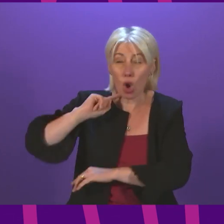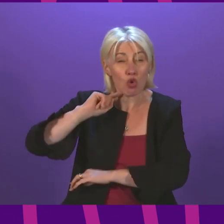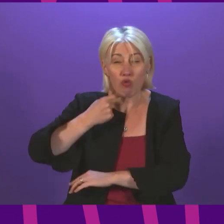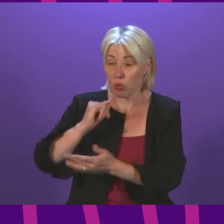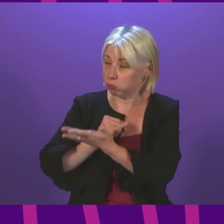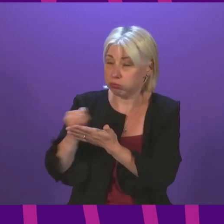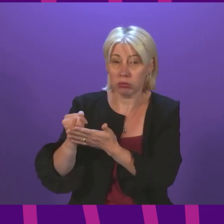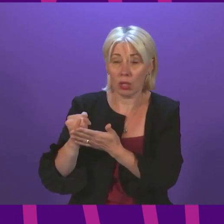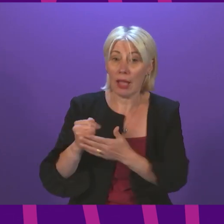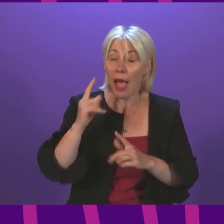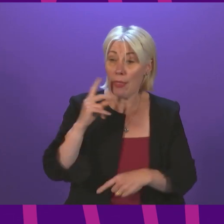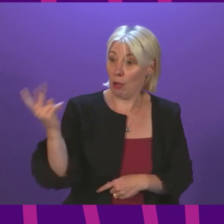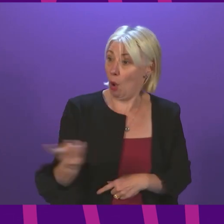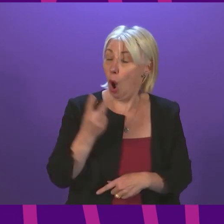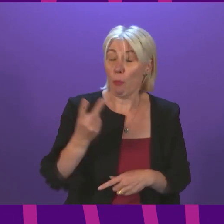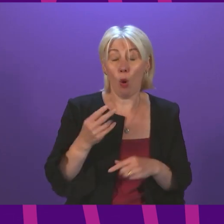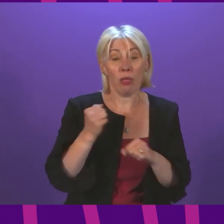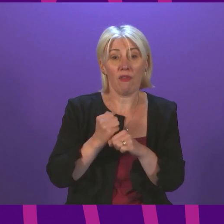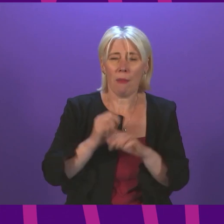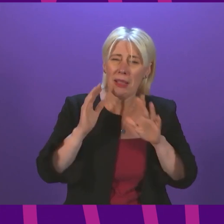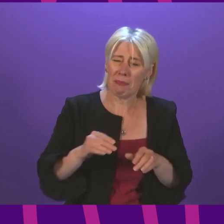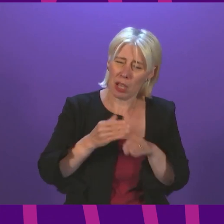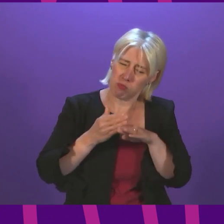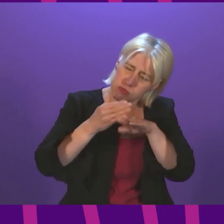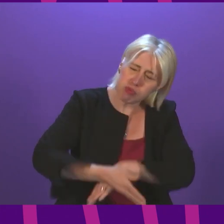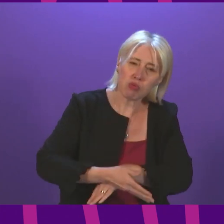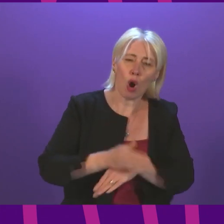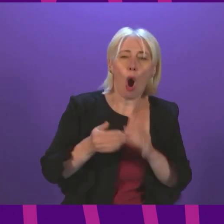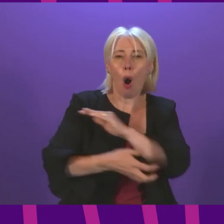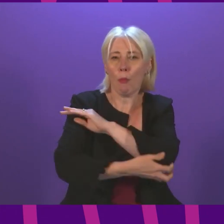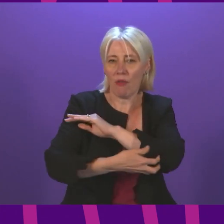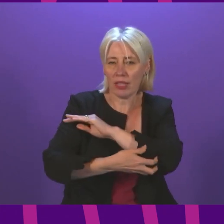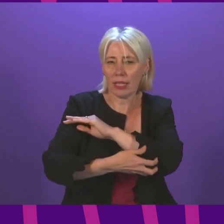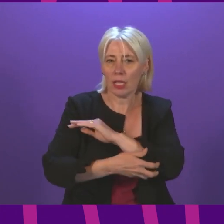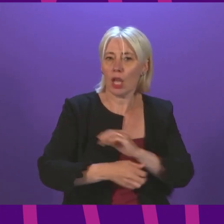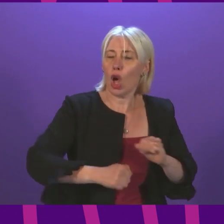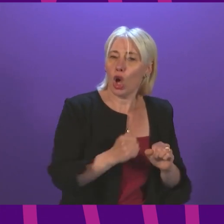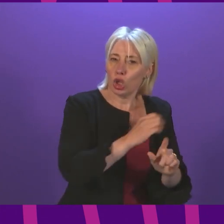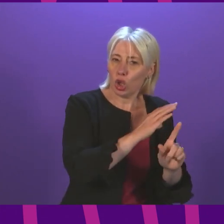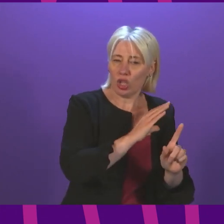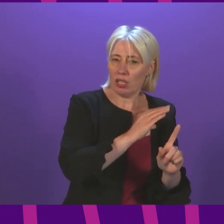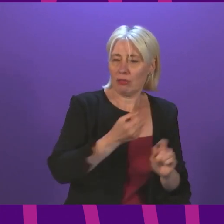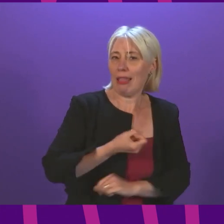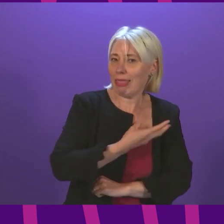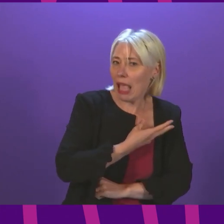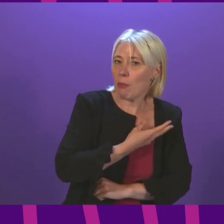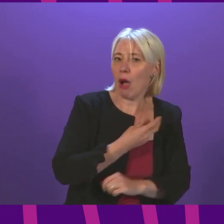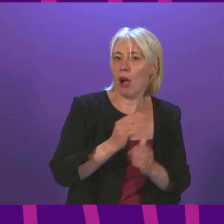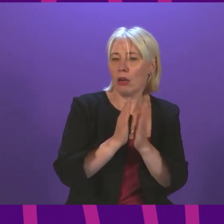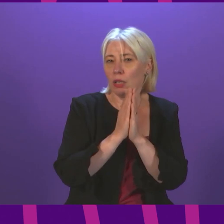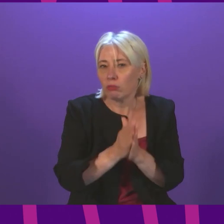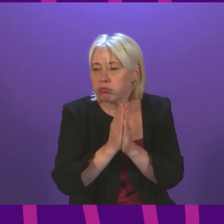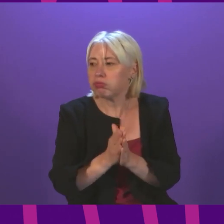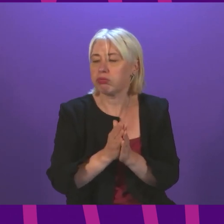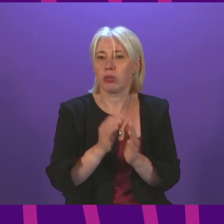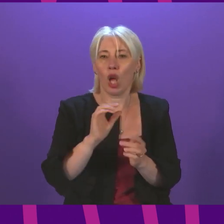both governments to go harder and faster on poverty right now. Scottish Labour alongside the third sector and faith leaders from across Scotland have called on and